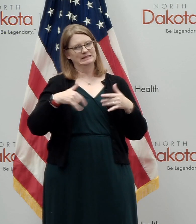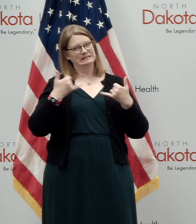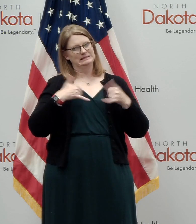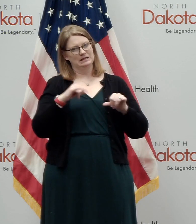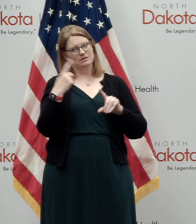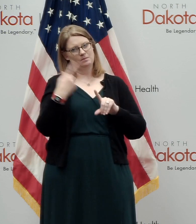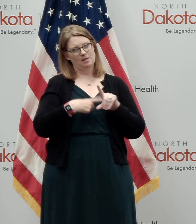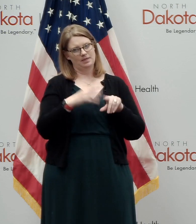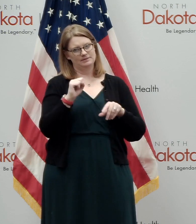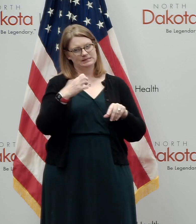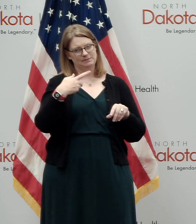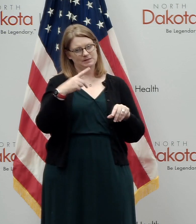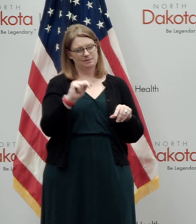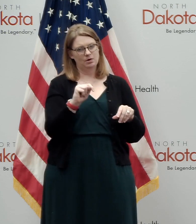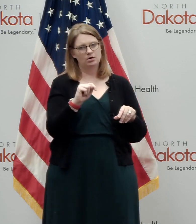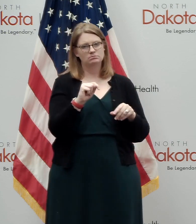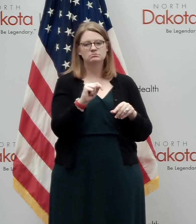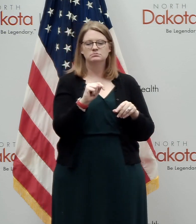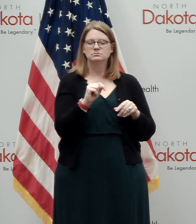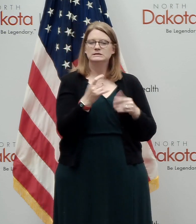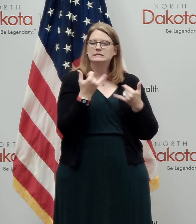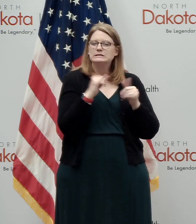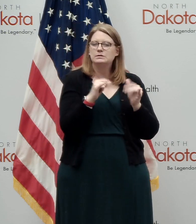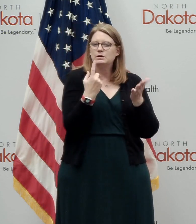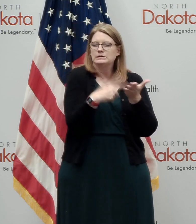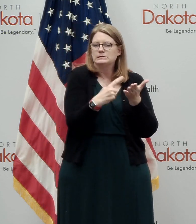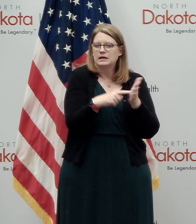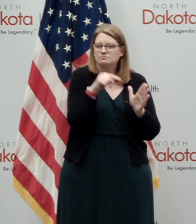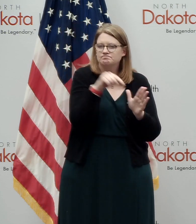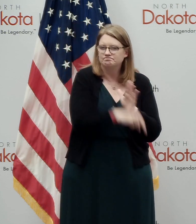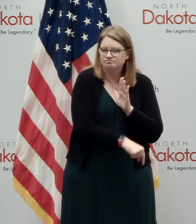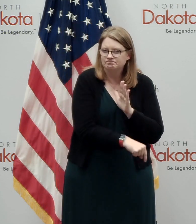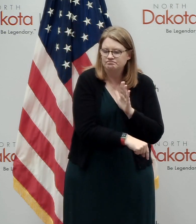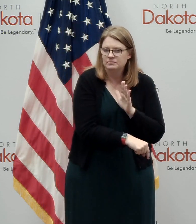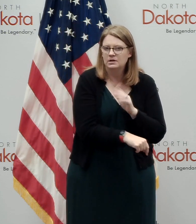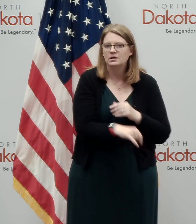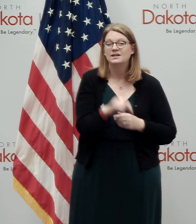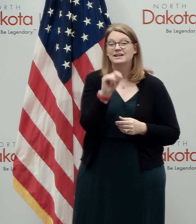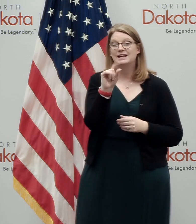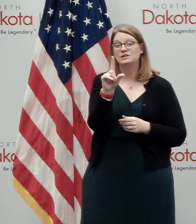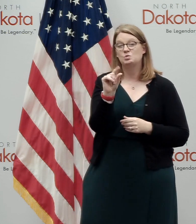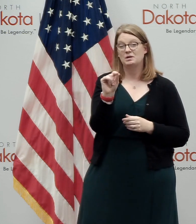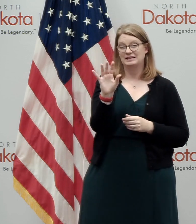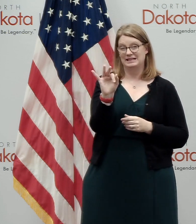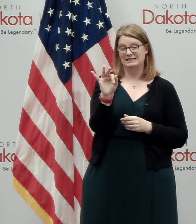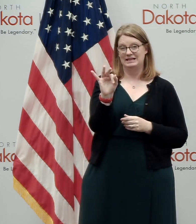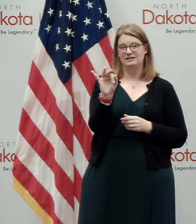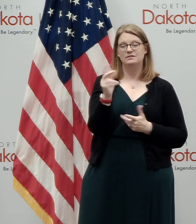wanted to go, uh, even a little deeper into this important topic. In 2019,